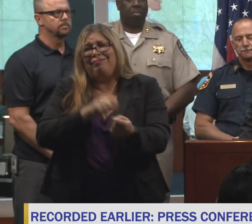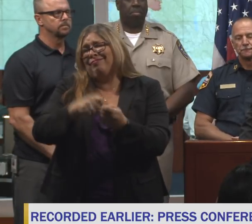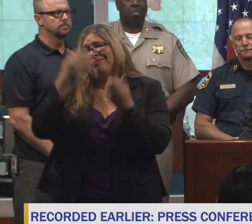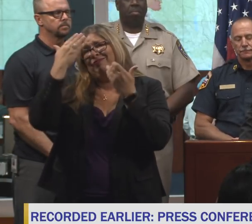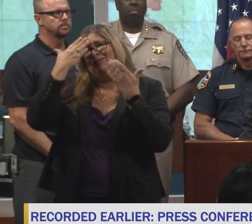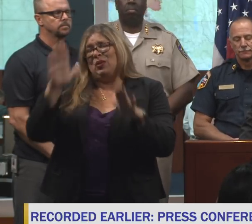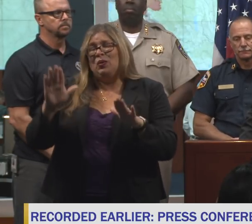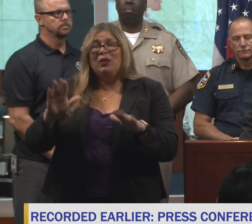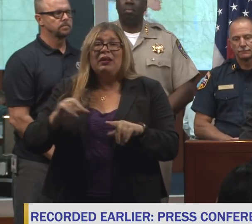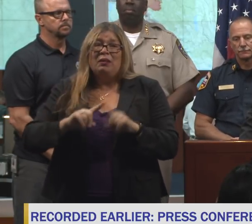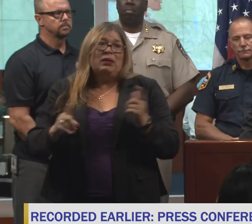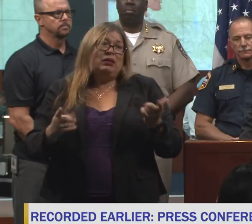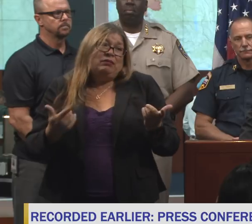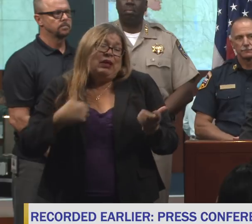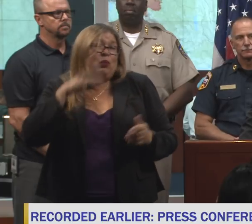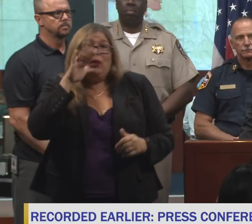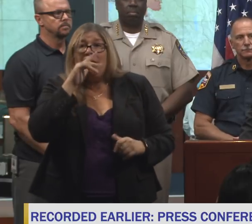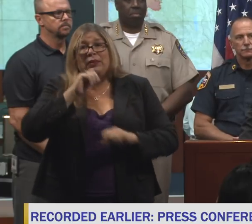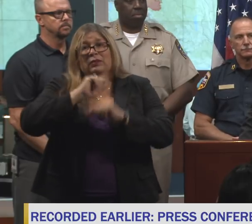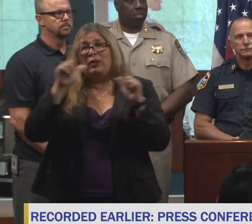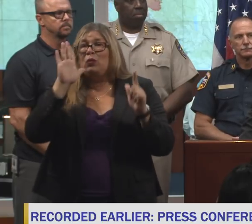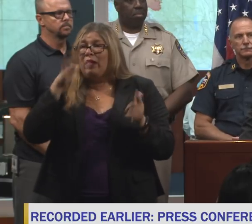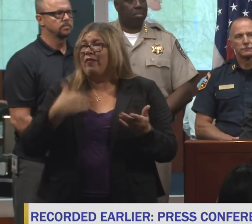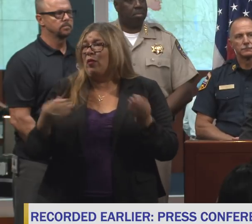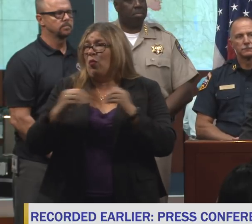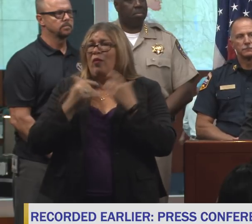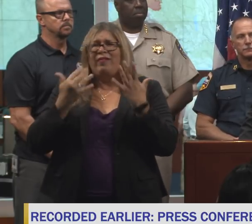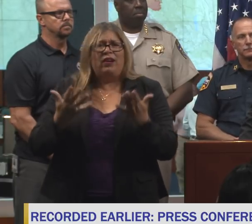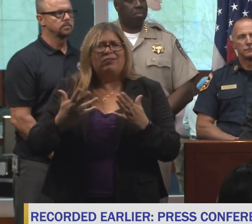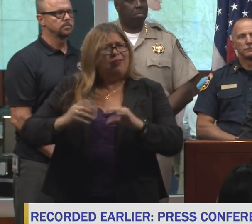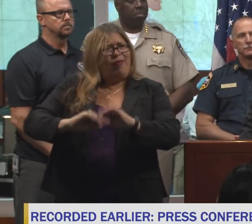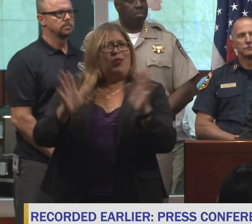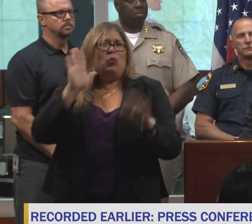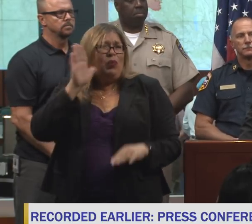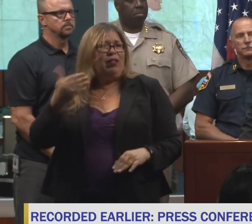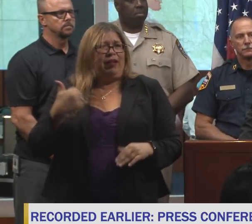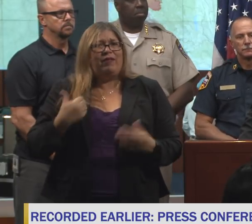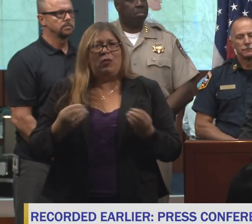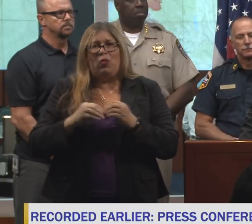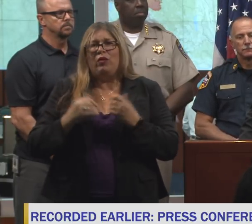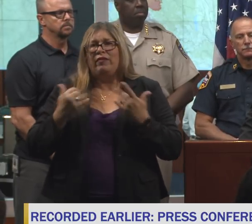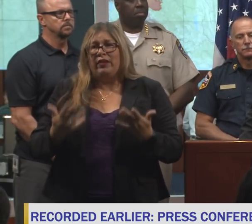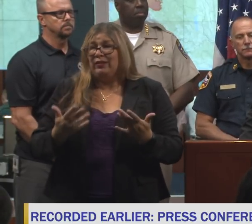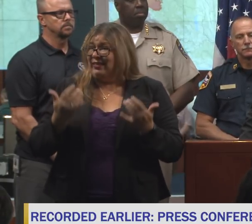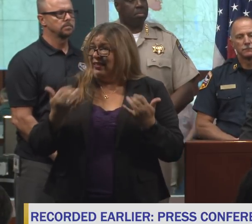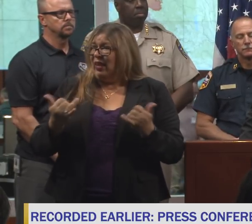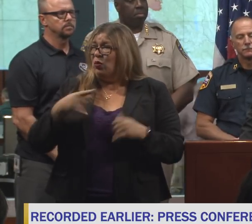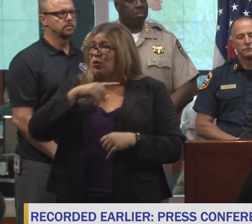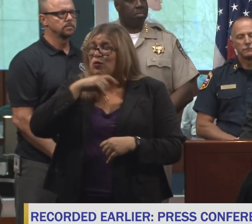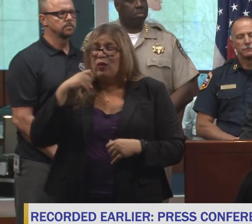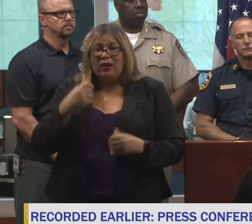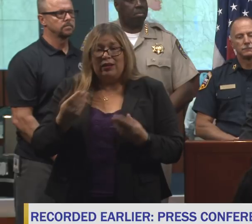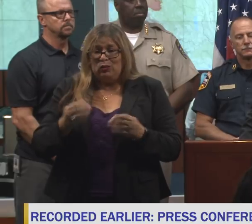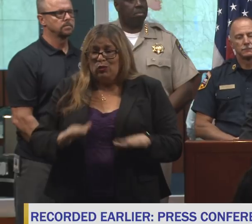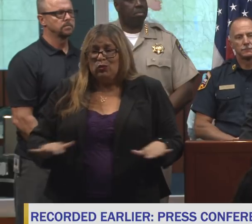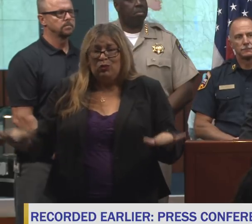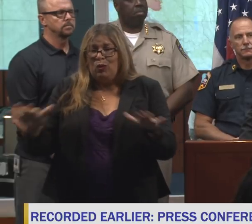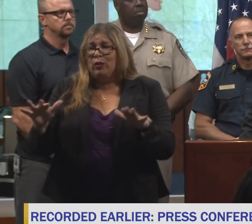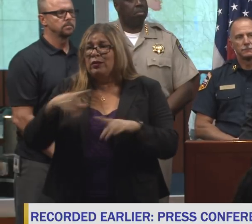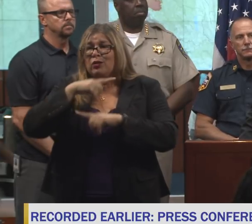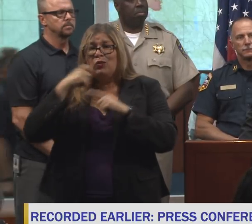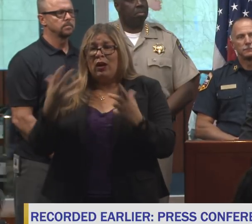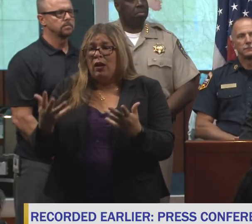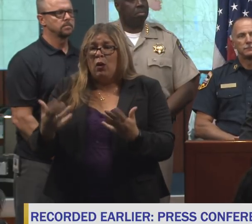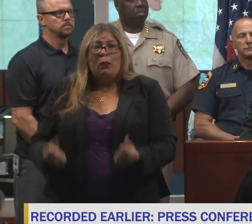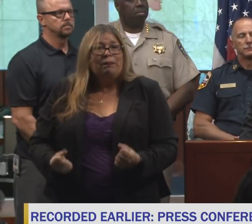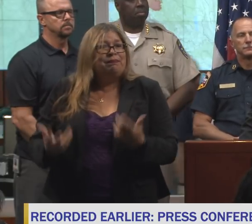if there were more fires. Obviously, there are going to be more fires. It's drier. You get the soil is drying. The vegetation is drying.